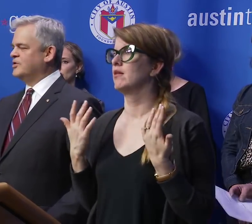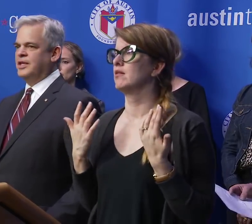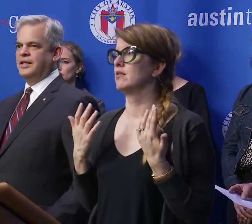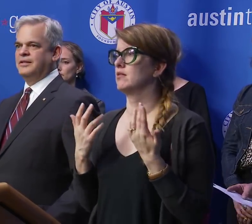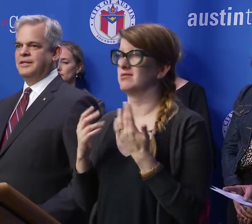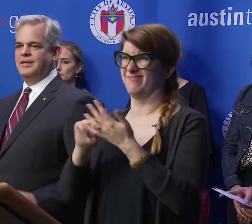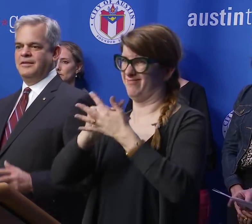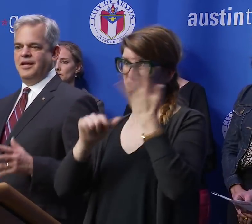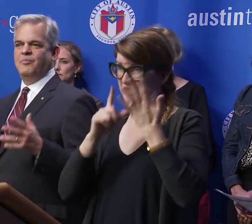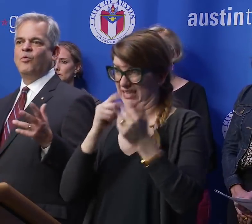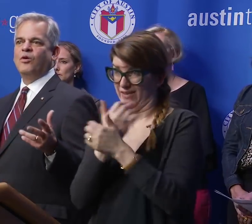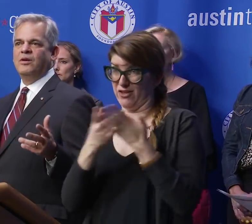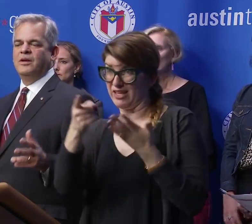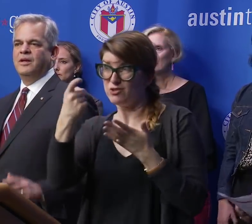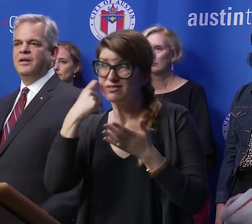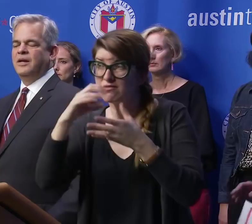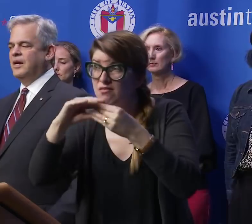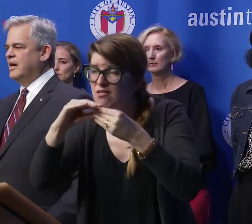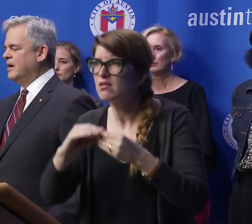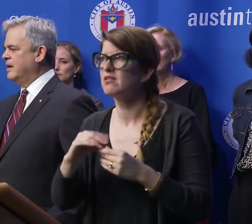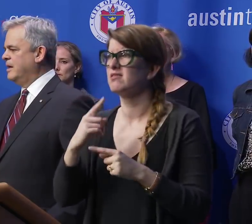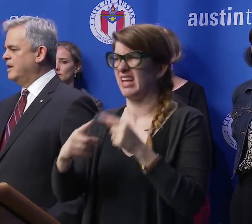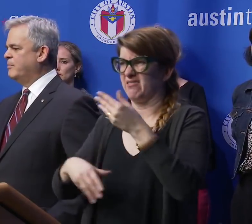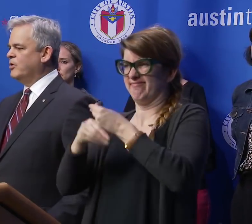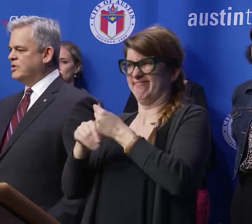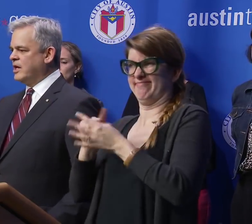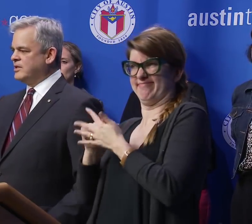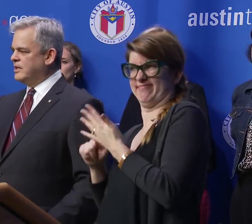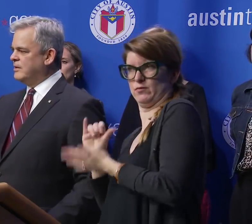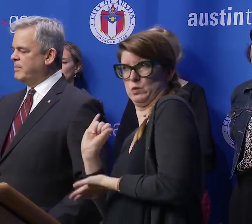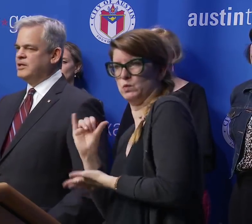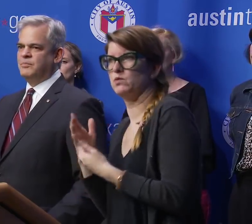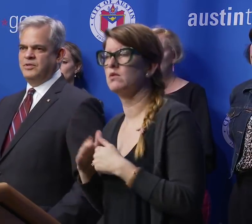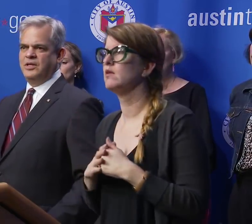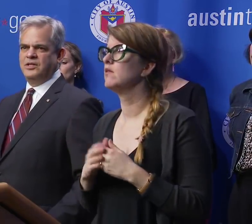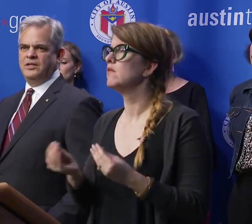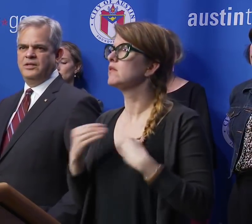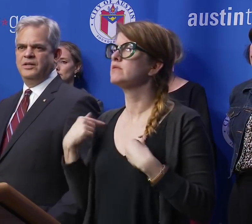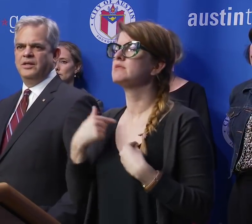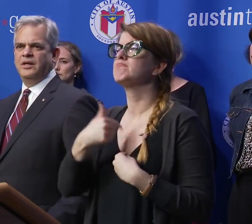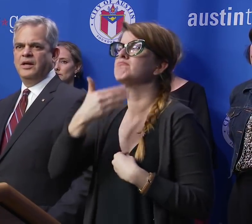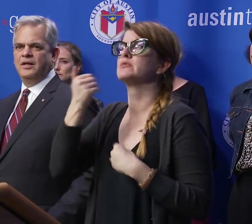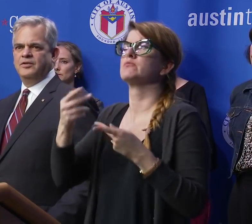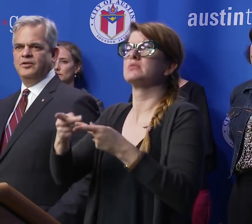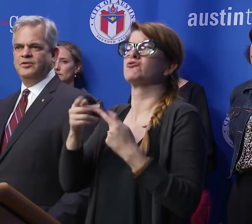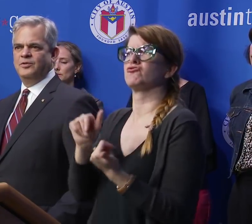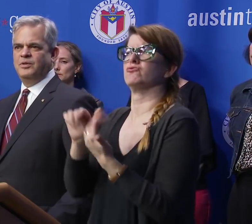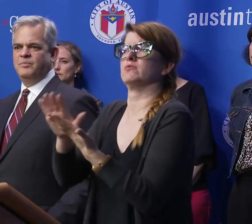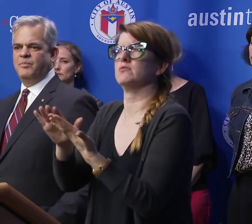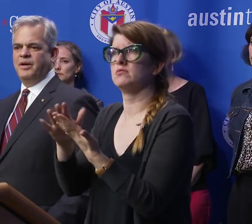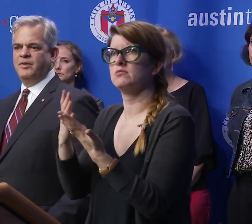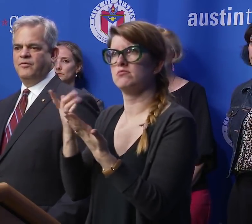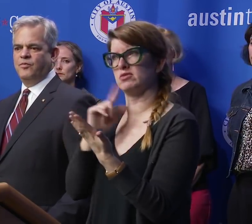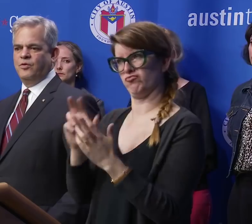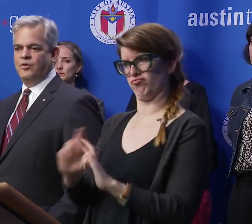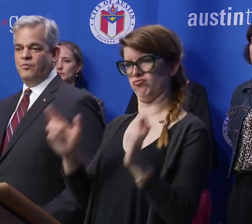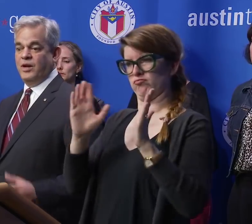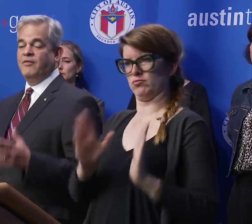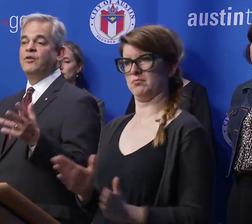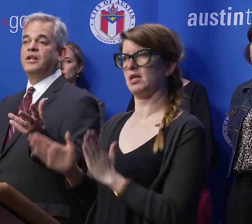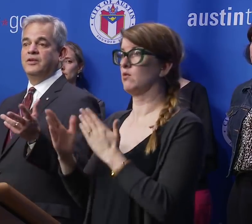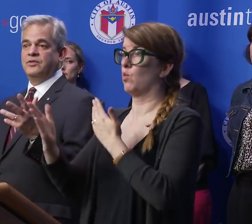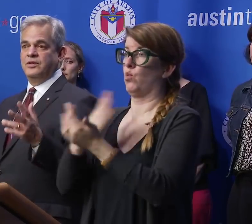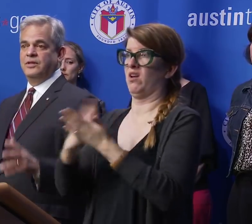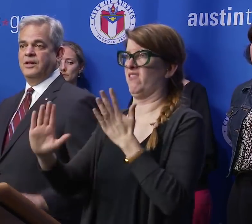all of those things and more. It puts us in the best position to be prepared for